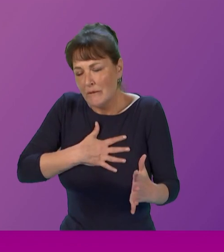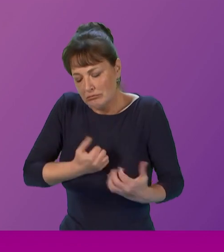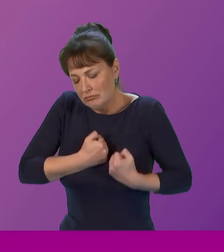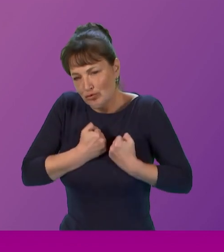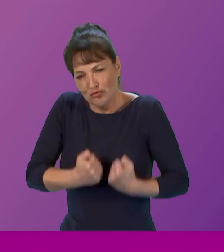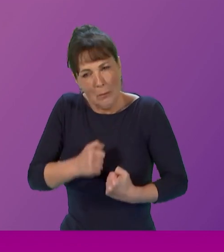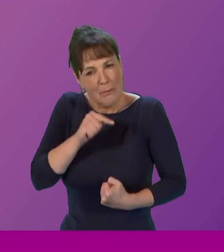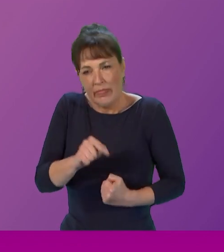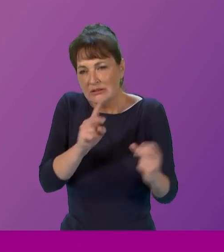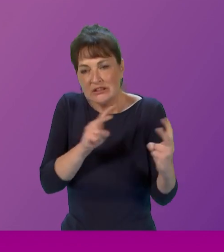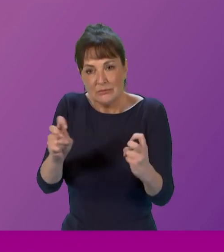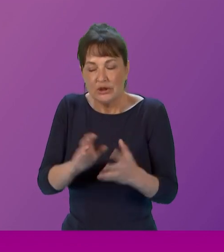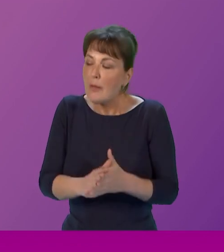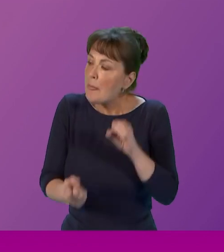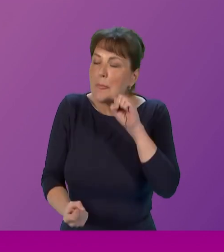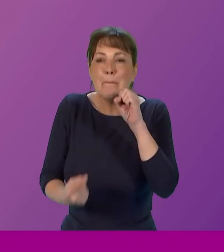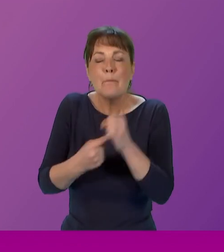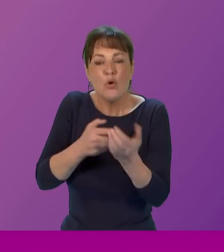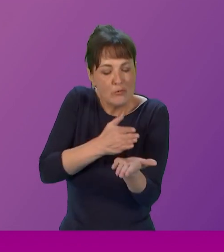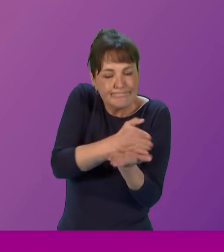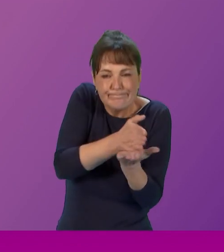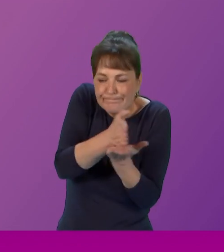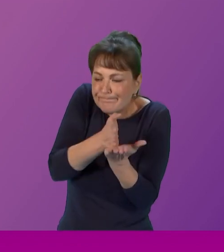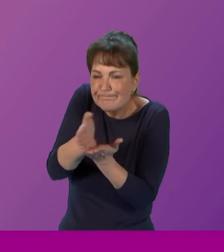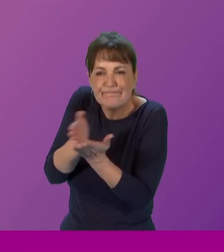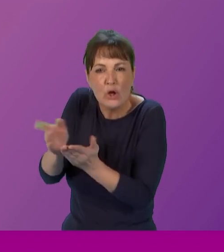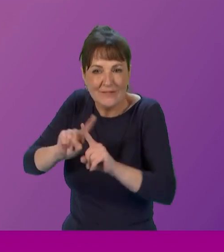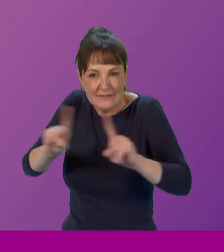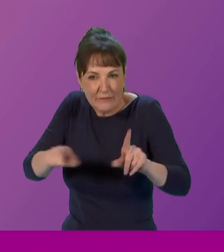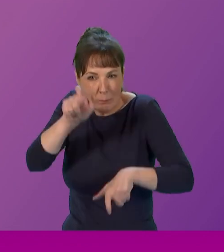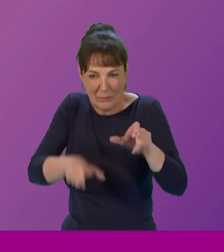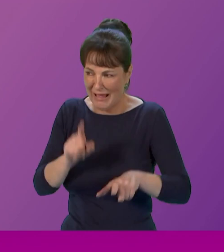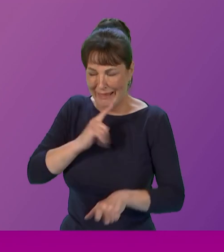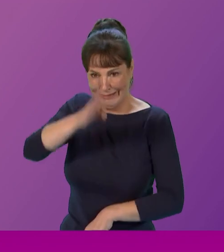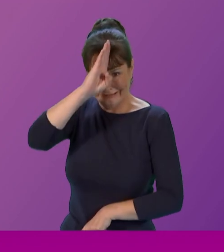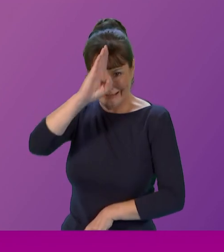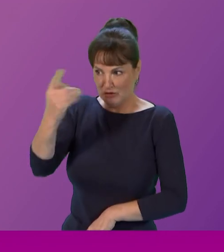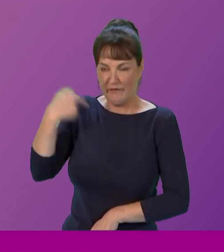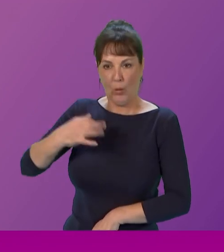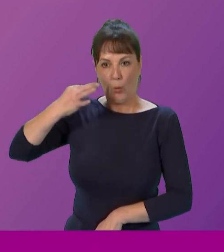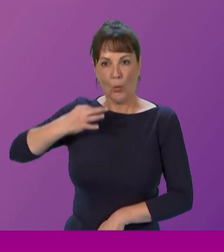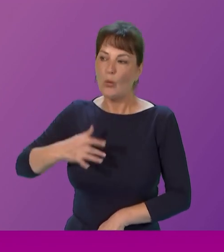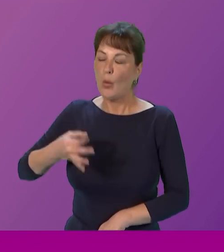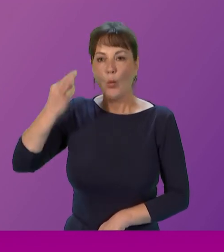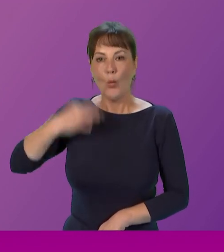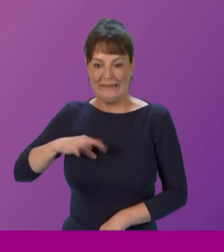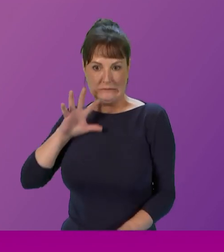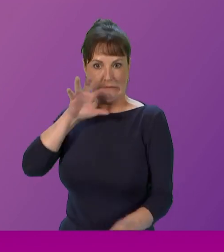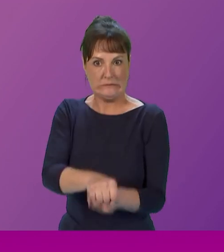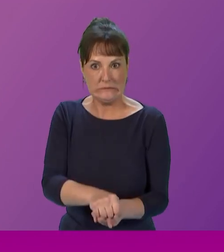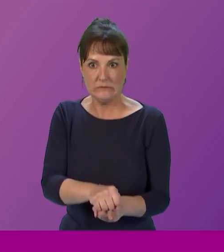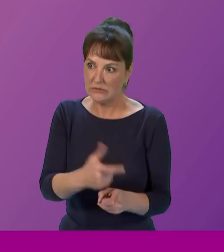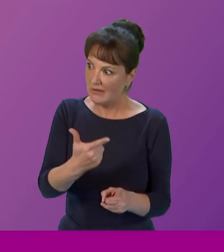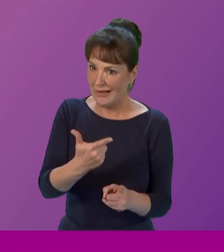the importance of intersectionality and the dangers of coloniality and the struggle for gender equality and women's rights today